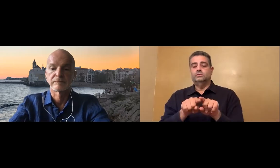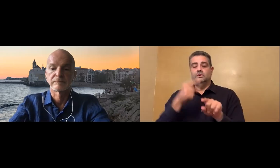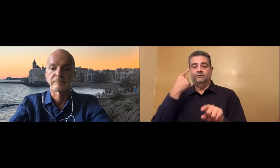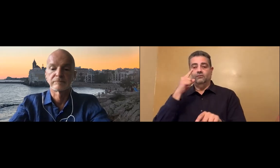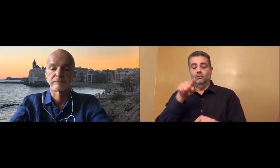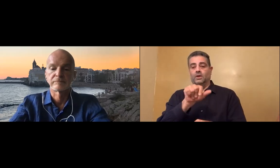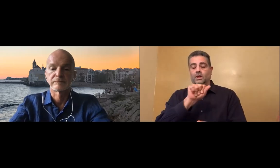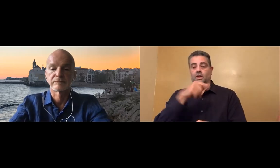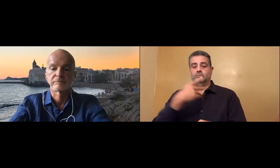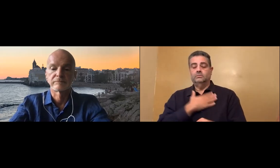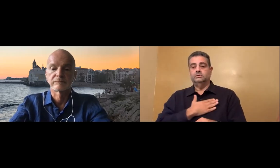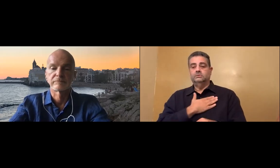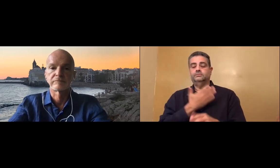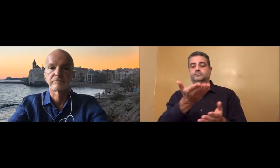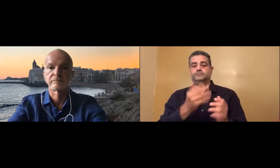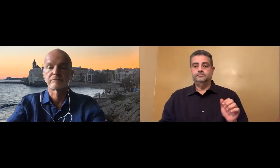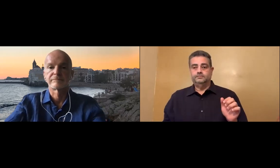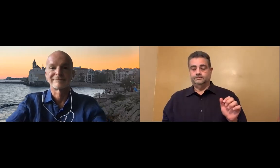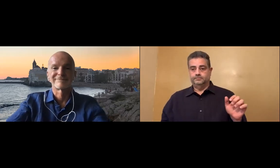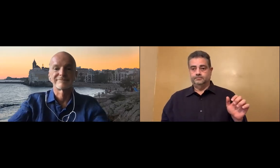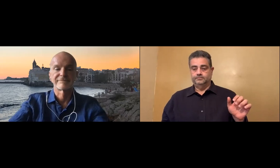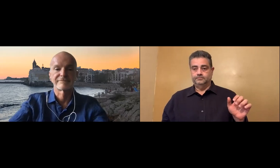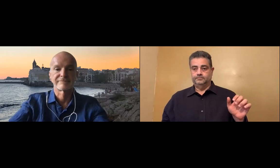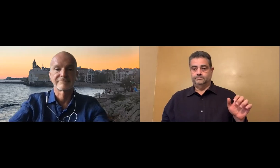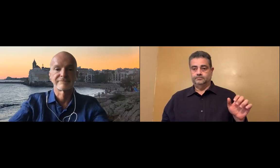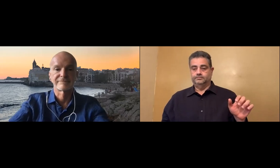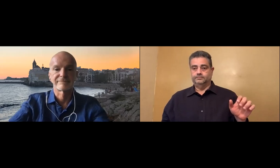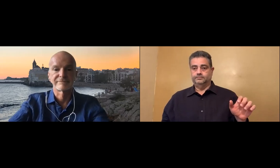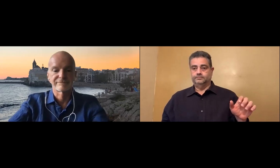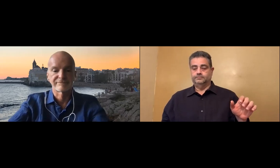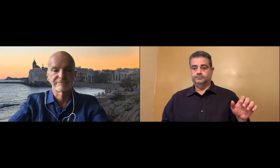Tor, do you mind sharing the front screen of the app?